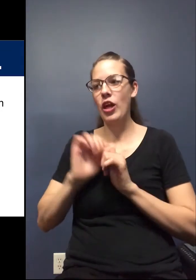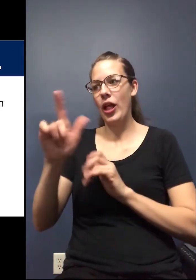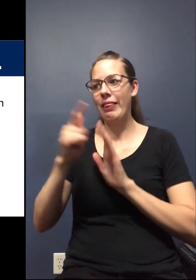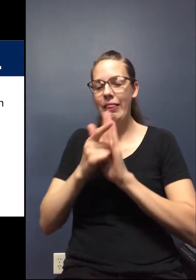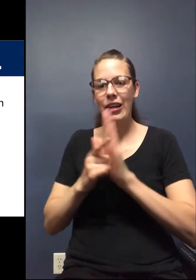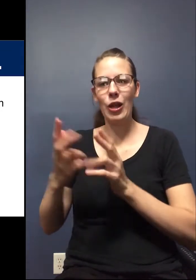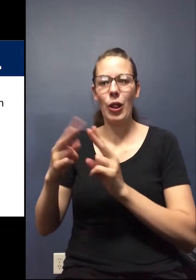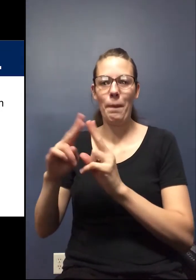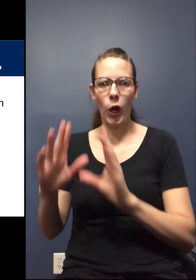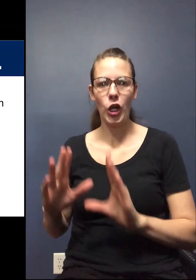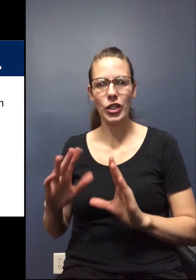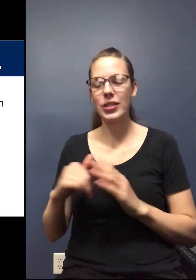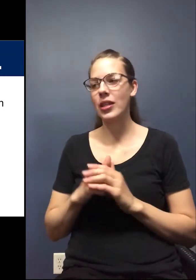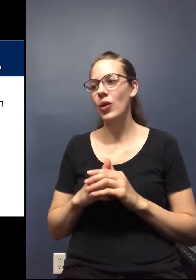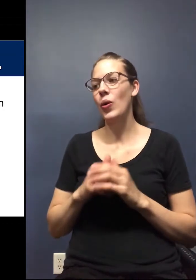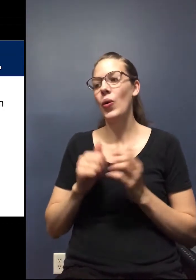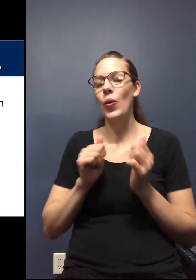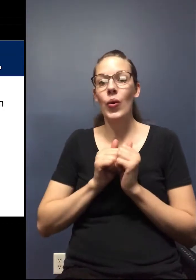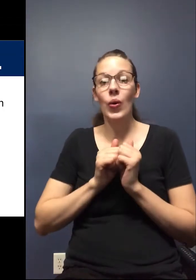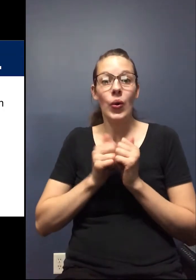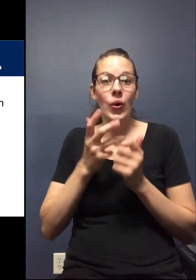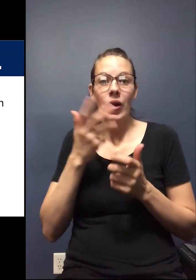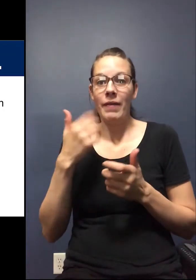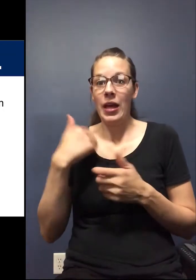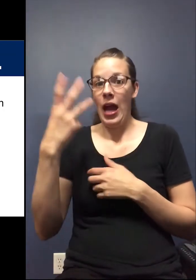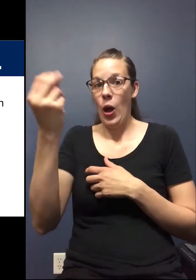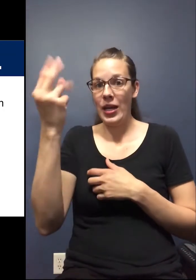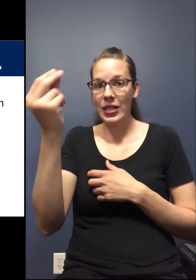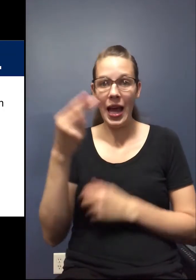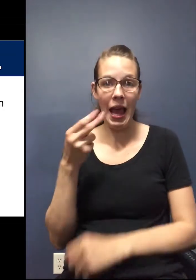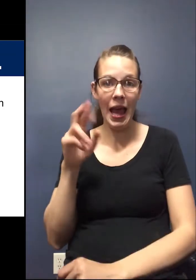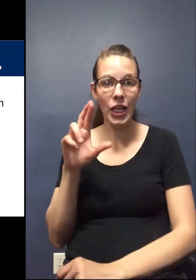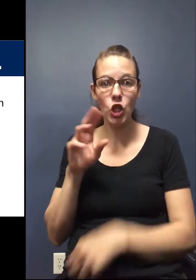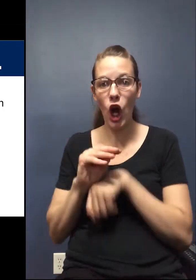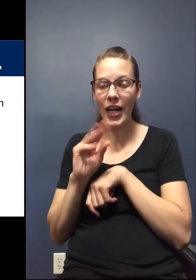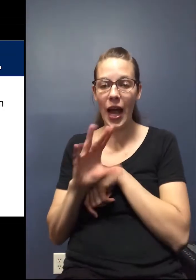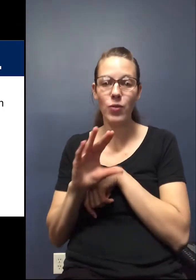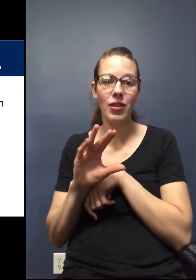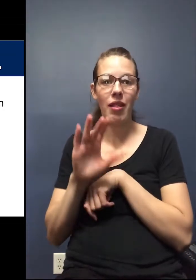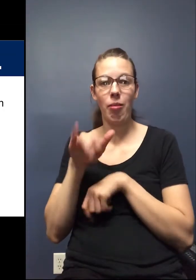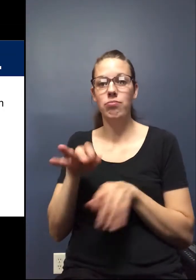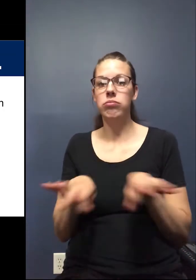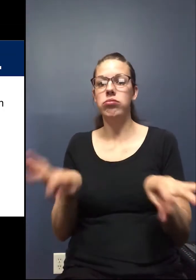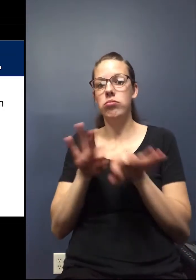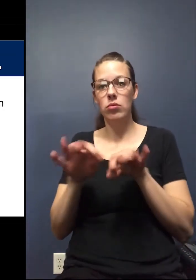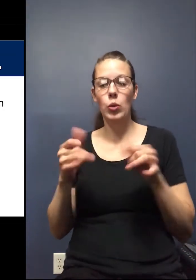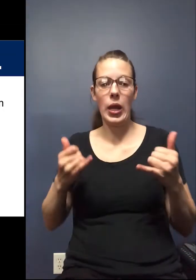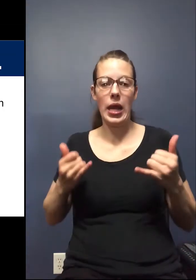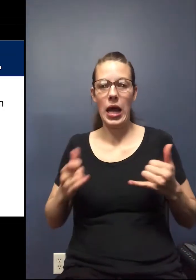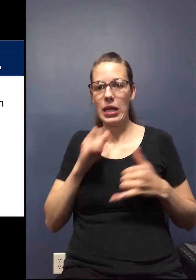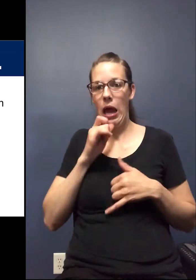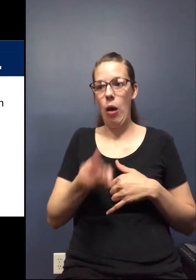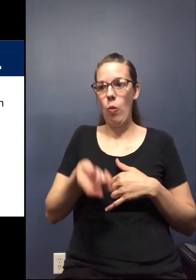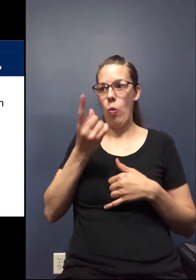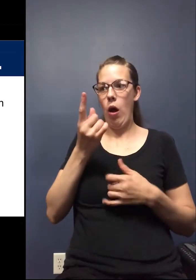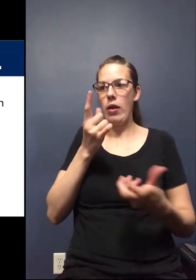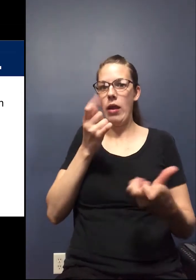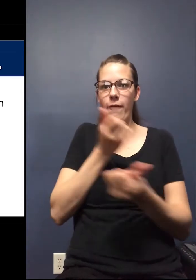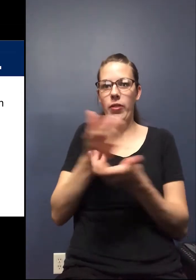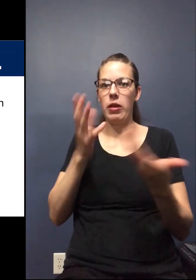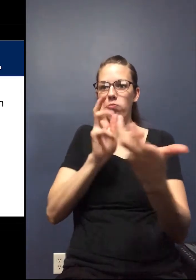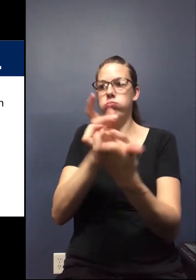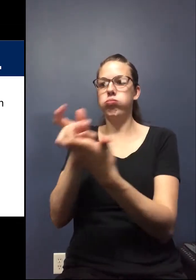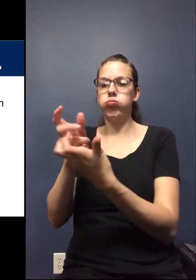their legal partners, if they have any outside HR counsel, because there definitely is not a one-sized